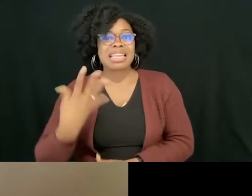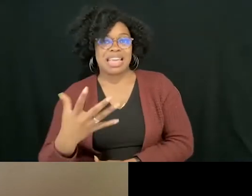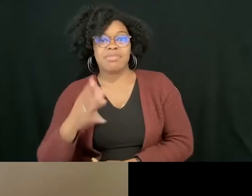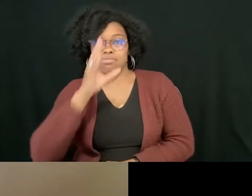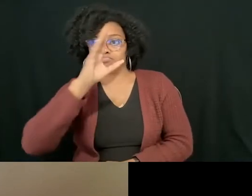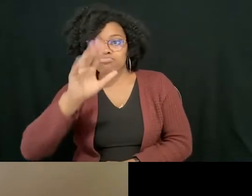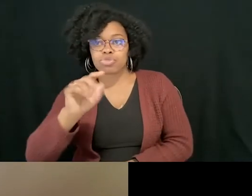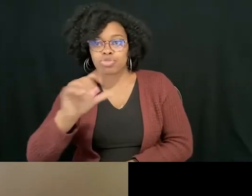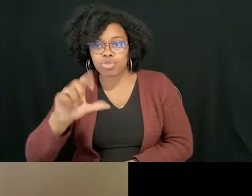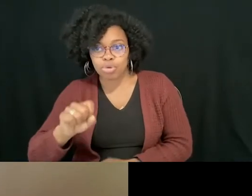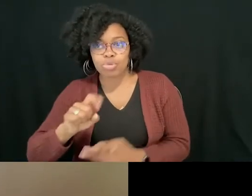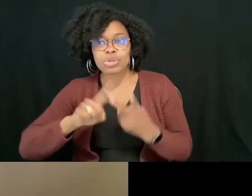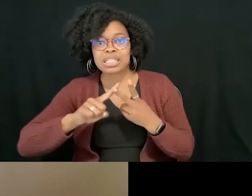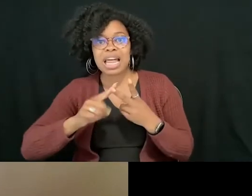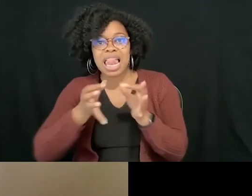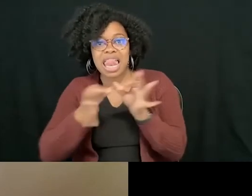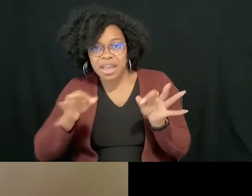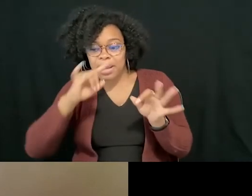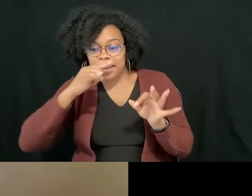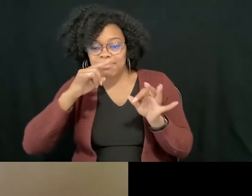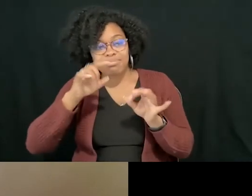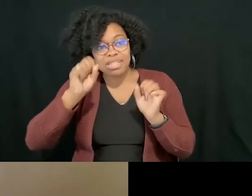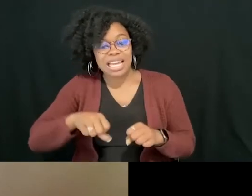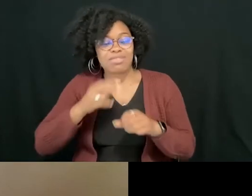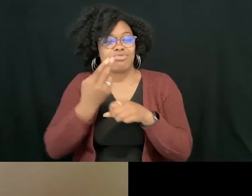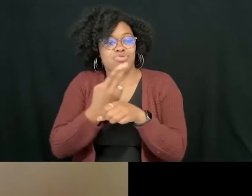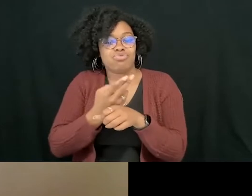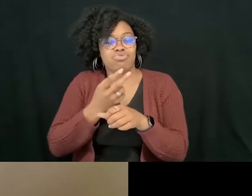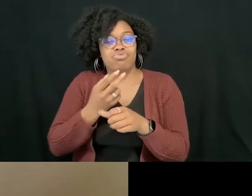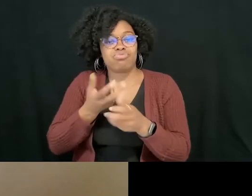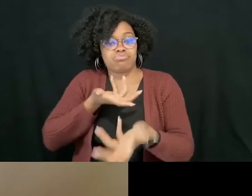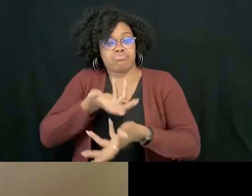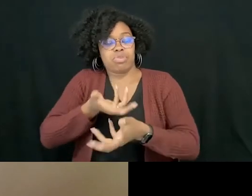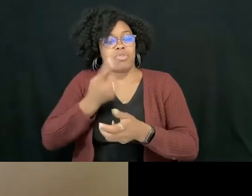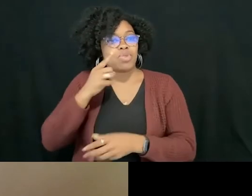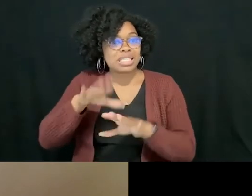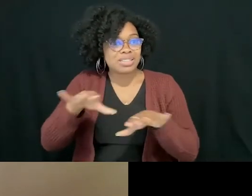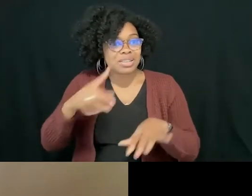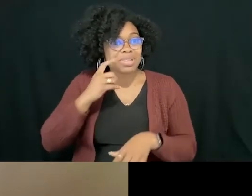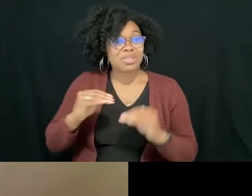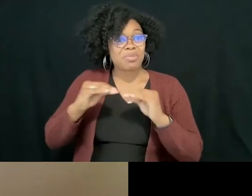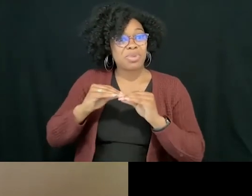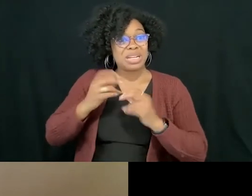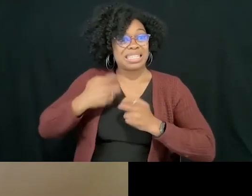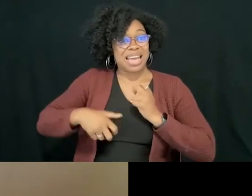that they can use with their children. Because it's harder to model something that we didn't see